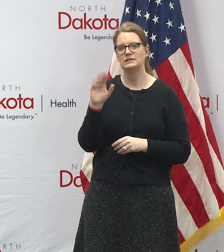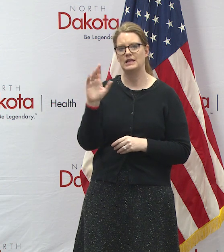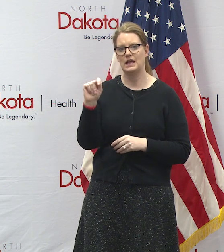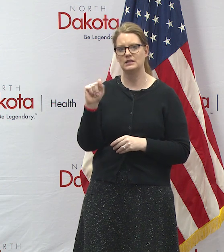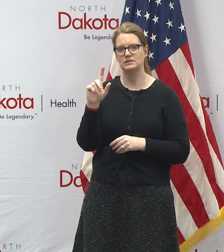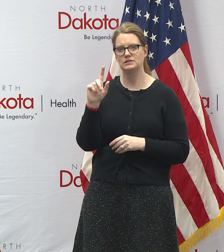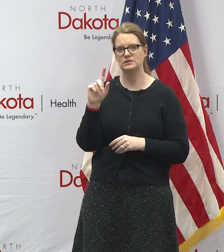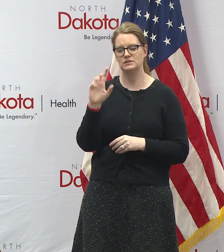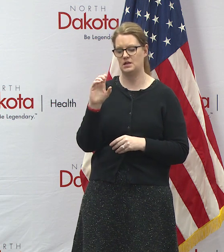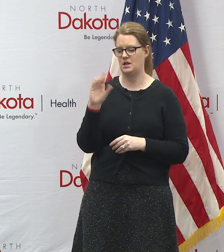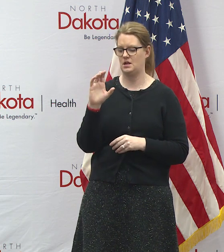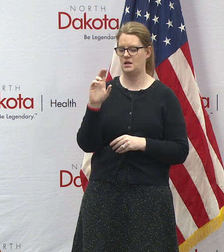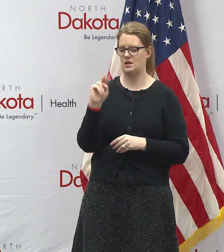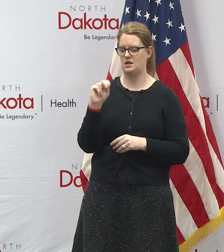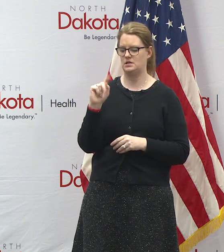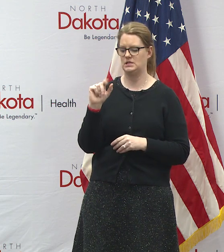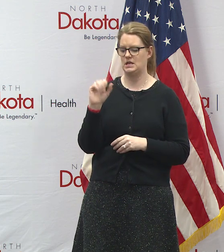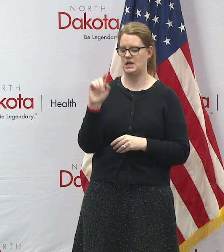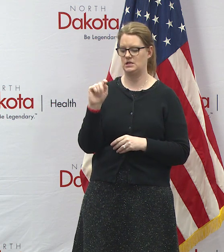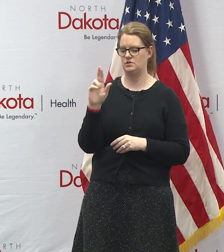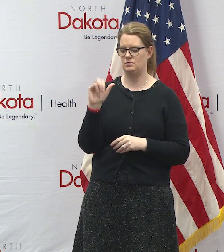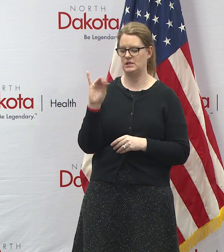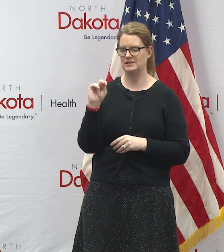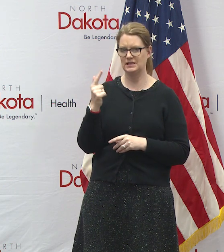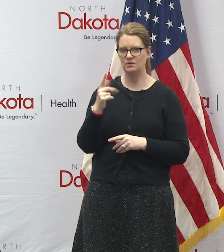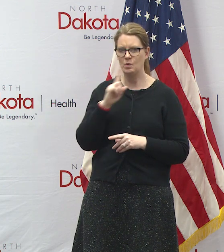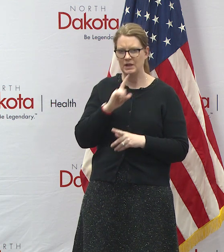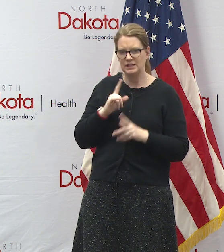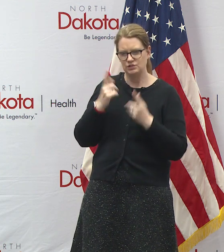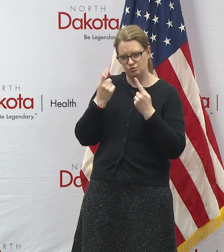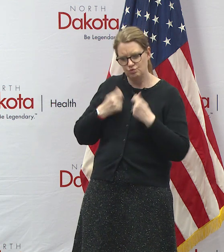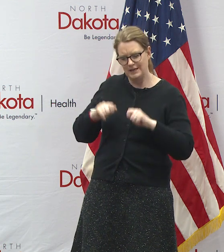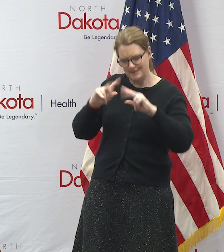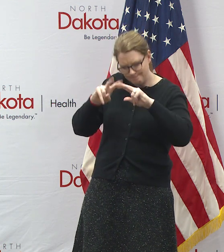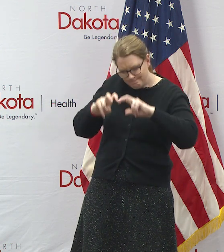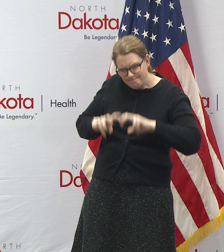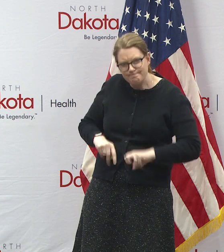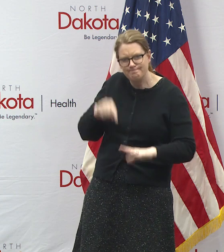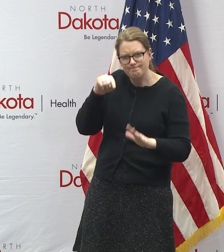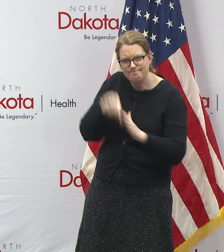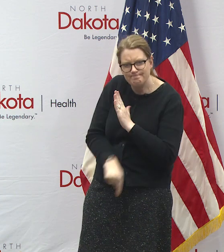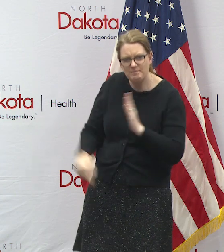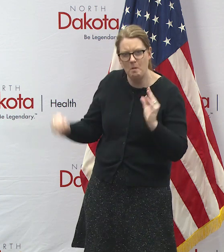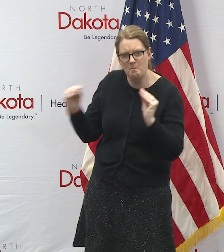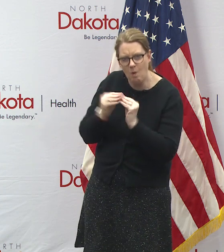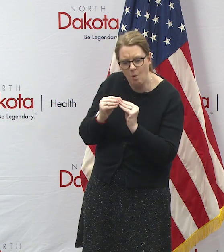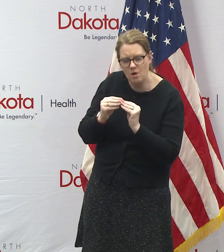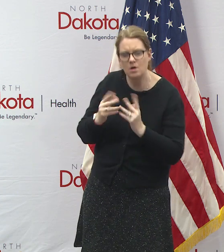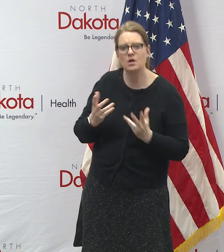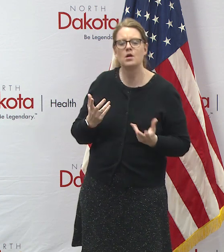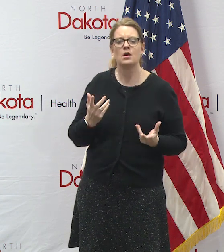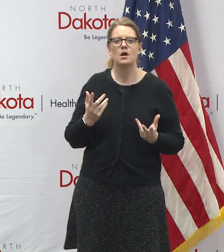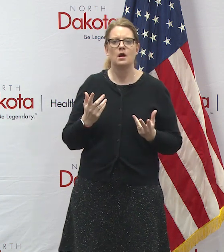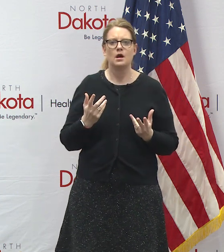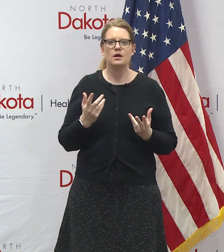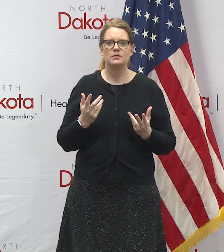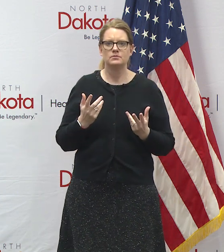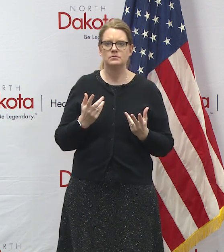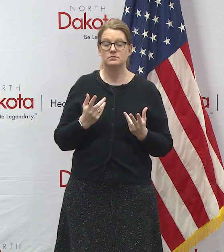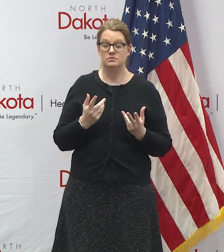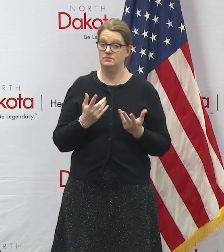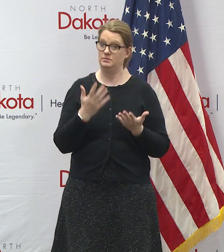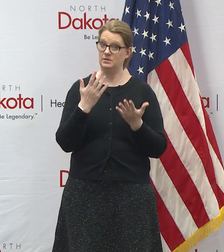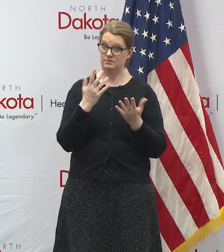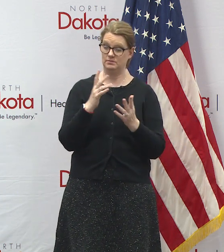area where here in North Dakota we're trying to really double down on. We, as we've said before, we're like to say we're well